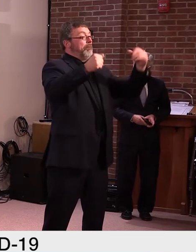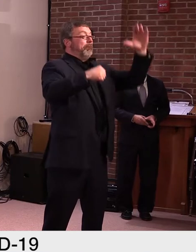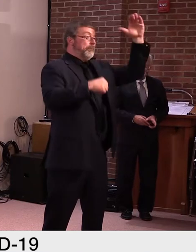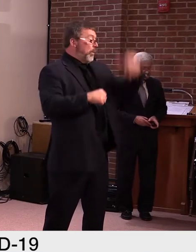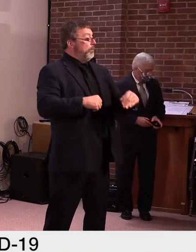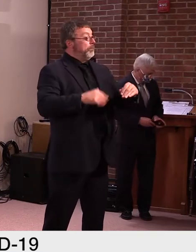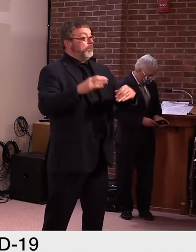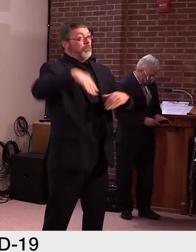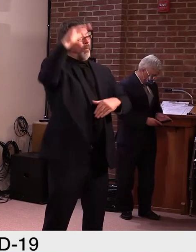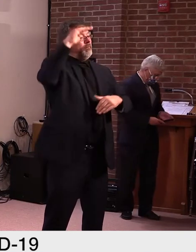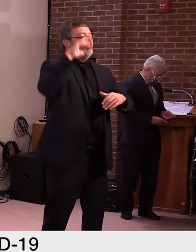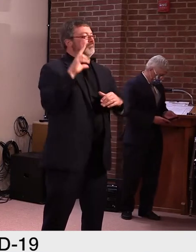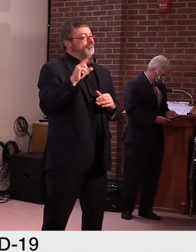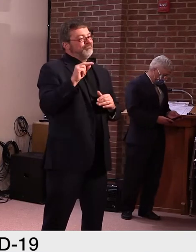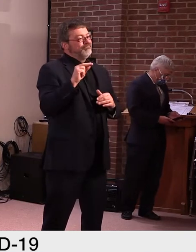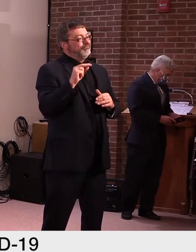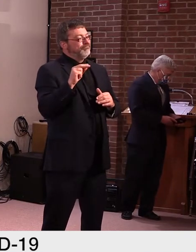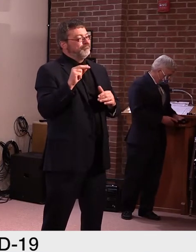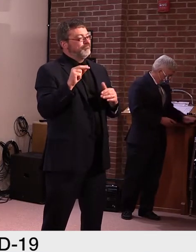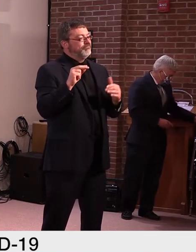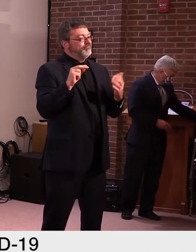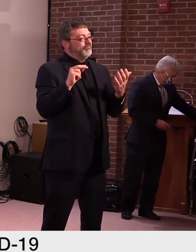slowly acclimate to the new reality.